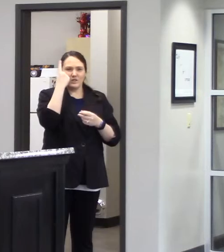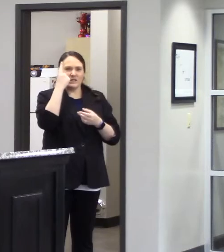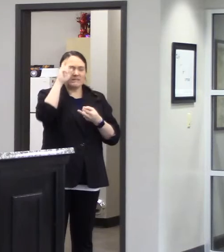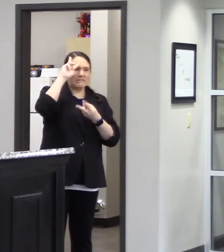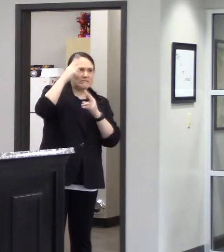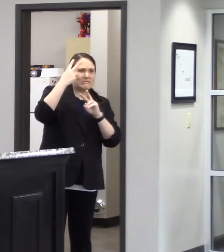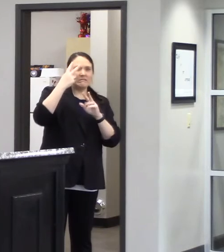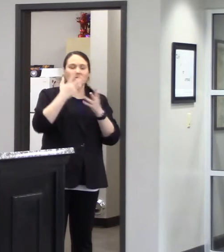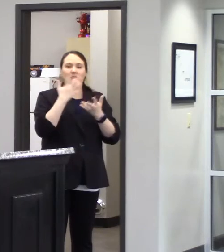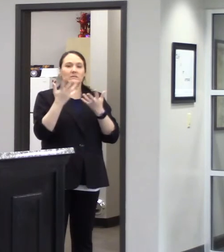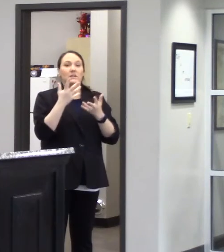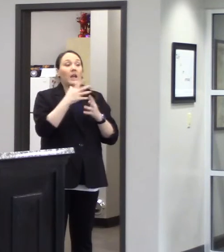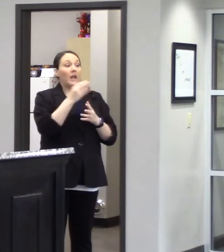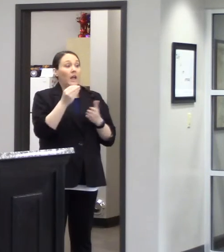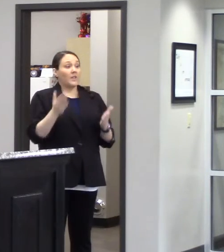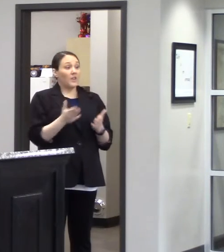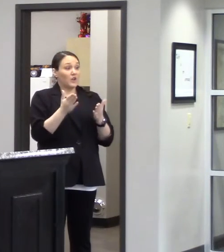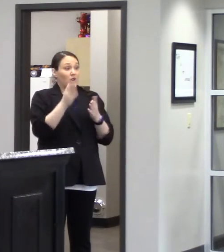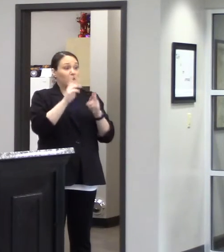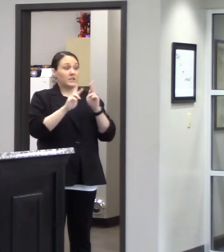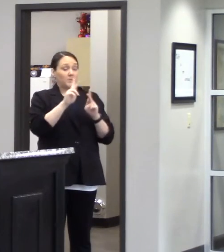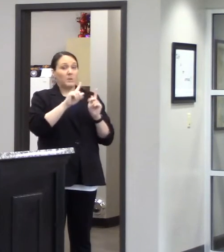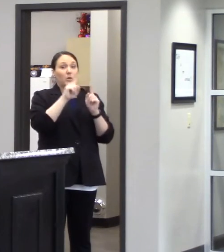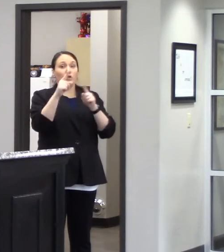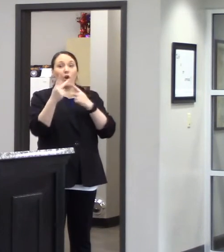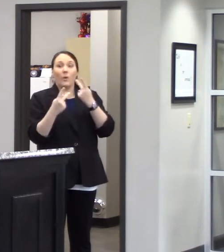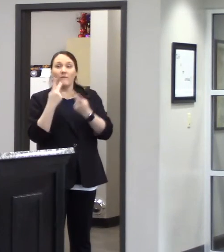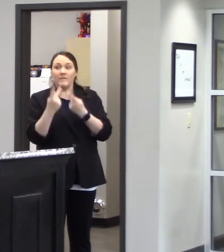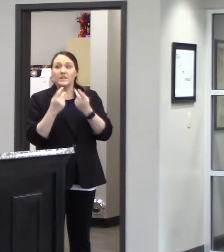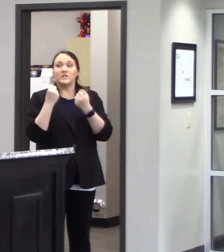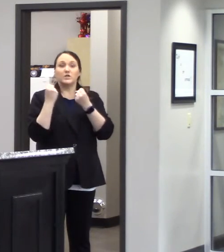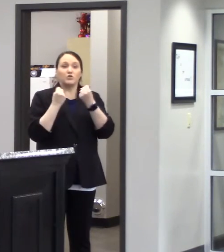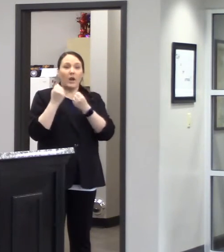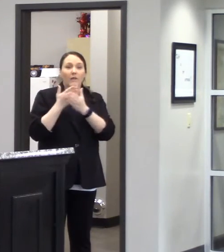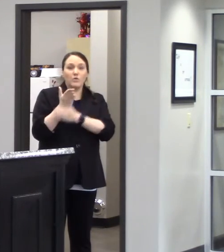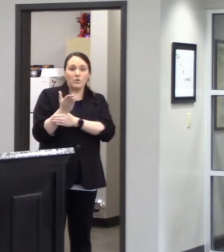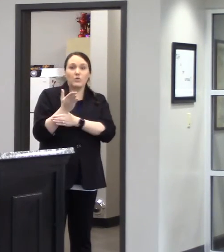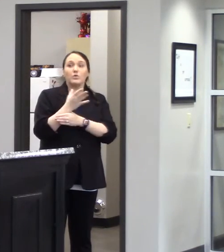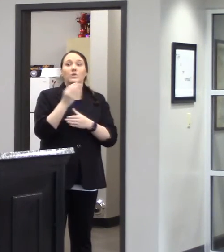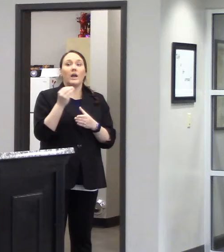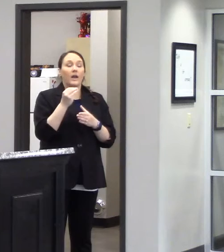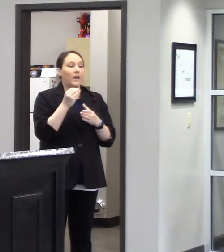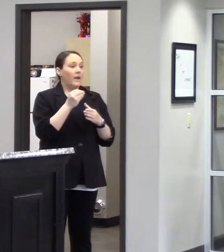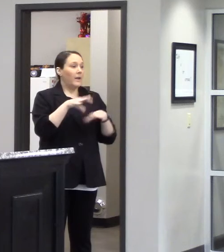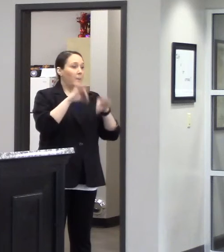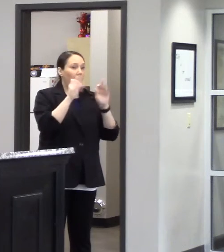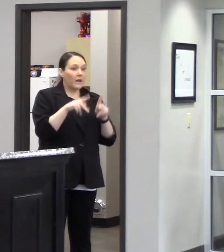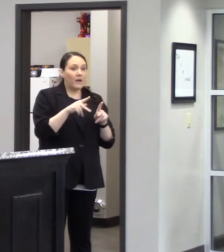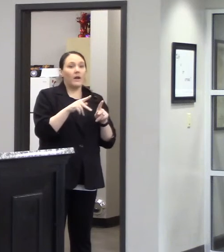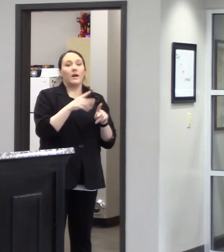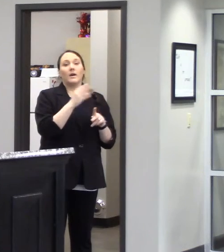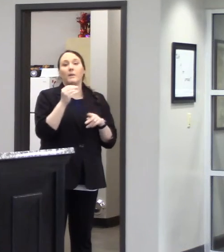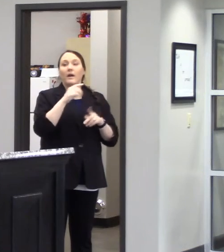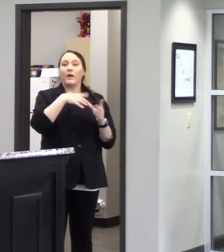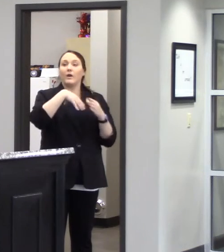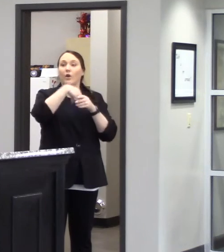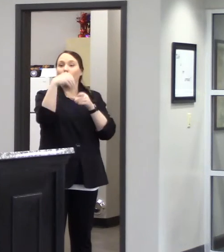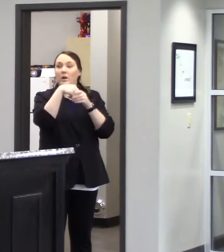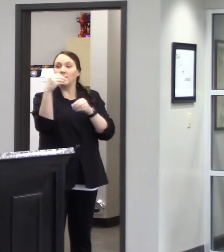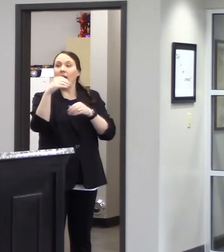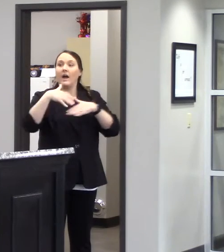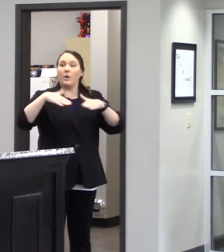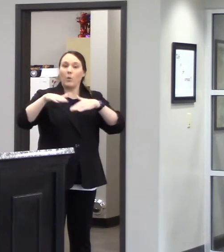internally and they're encouraging people to go out and visit and go through drive-throughs and curb service and go out and walk and